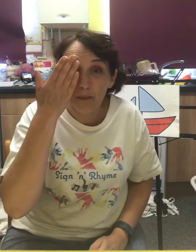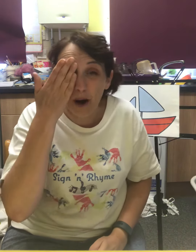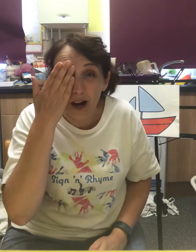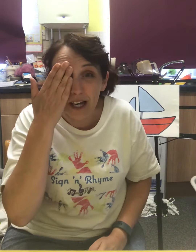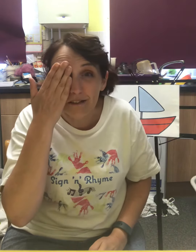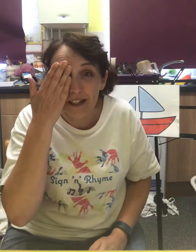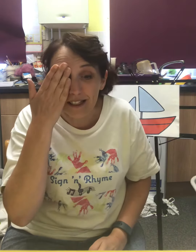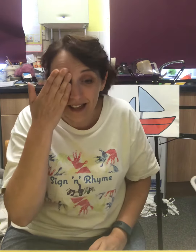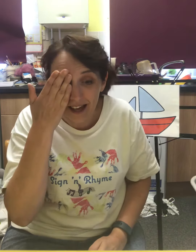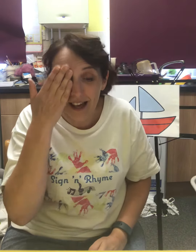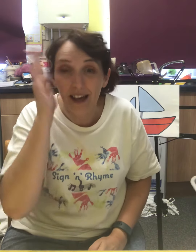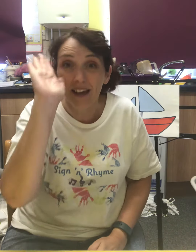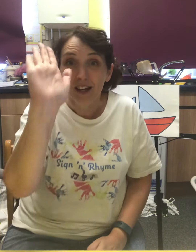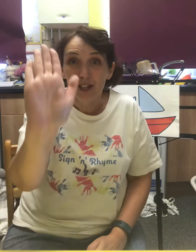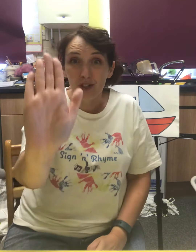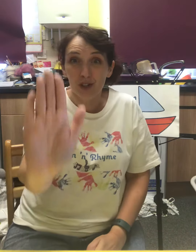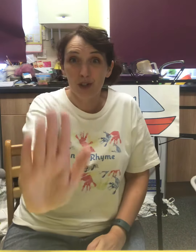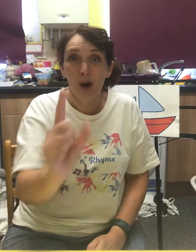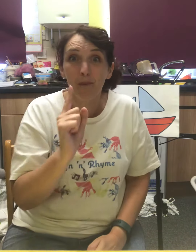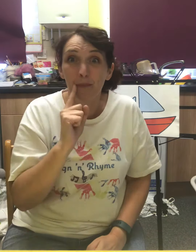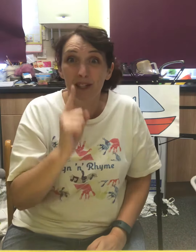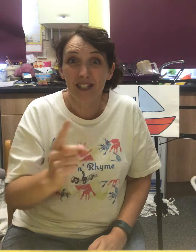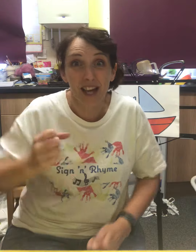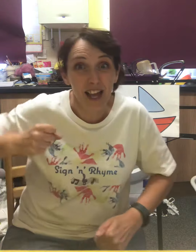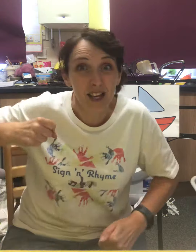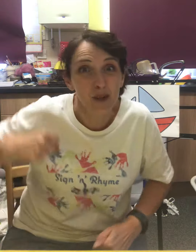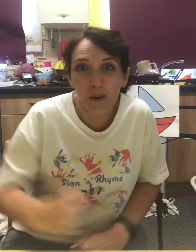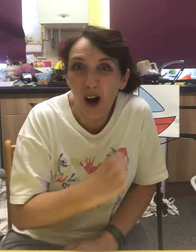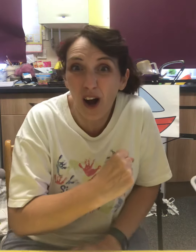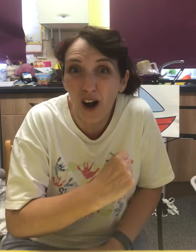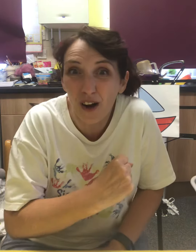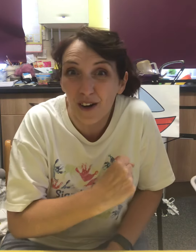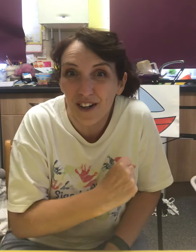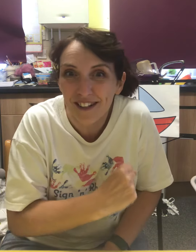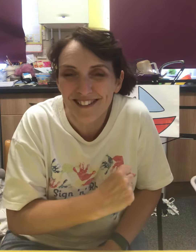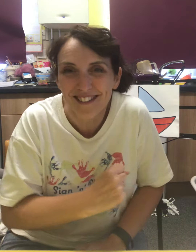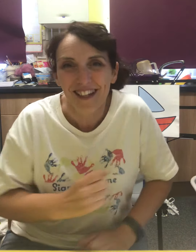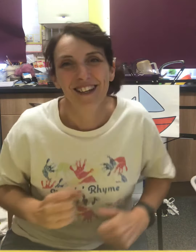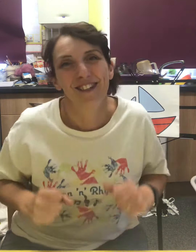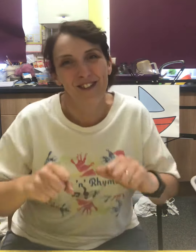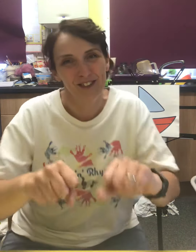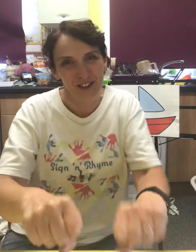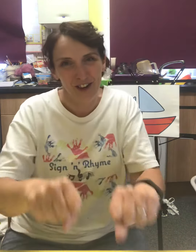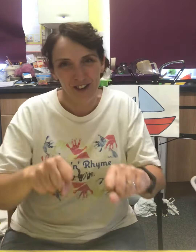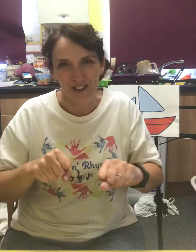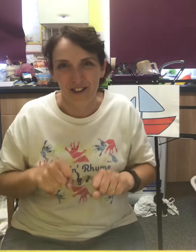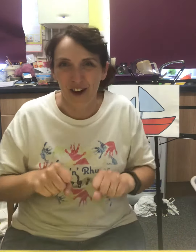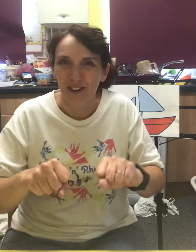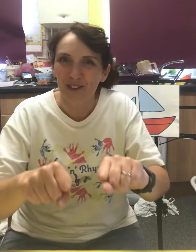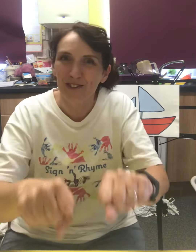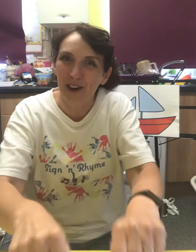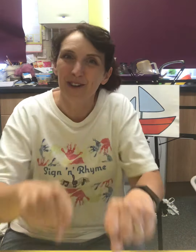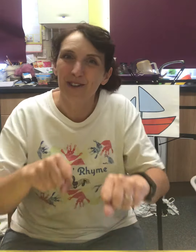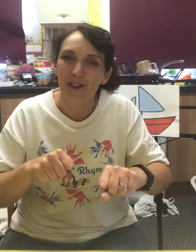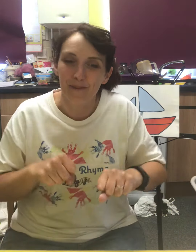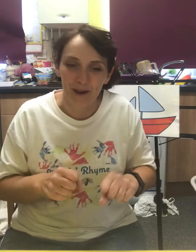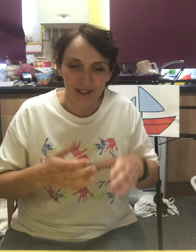pirate there, stop and say, Arrr! Row row row your boat,